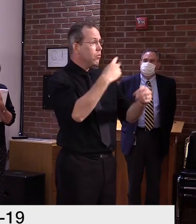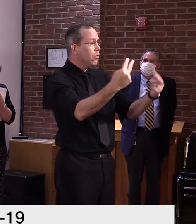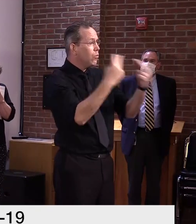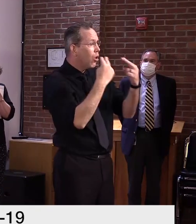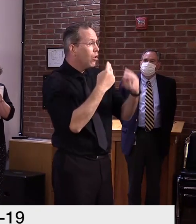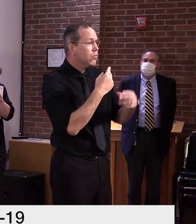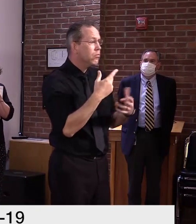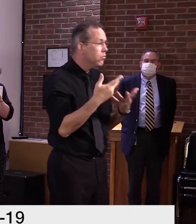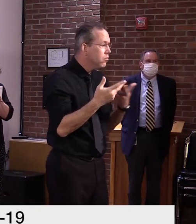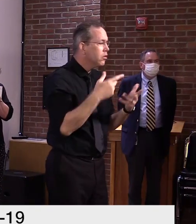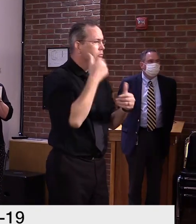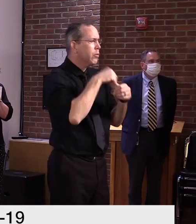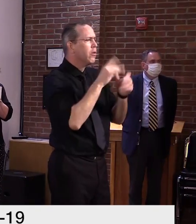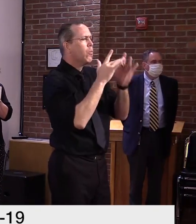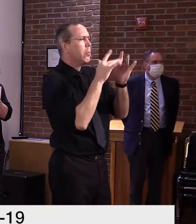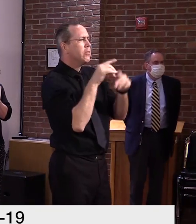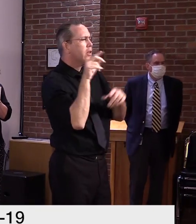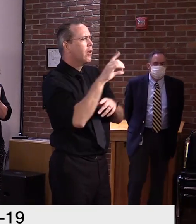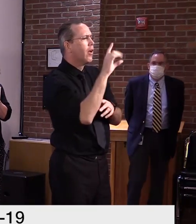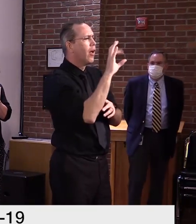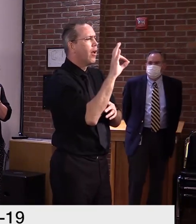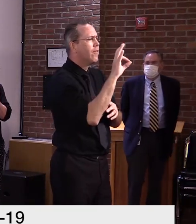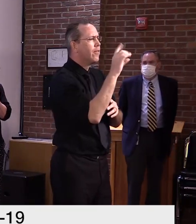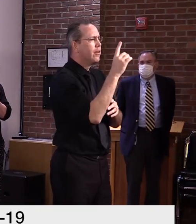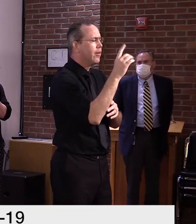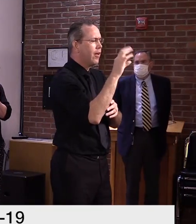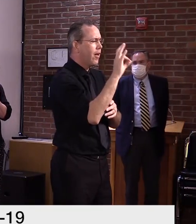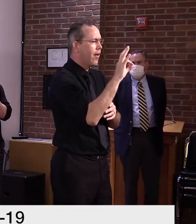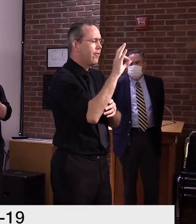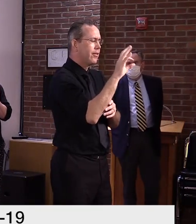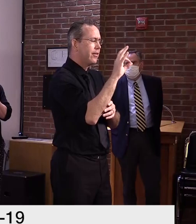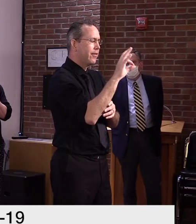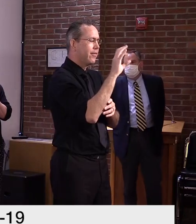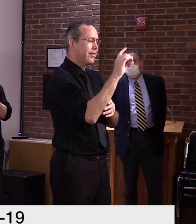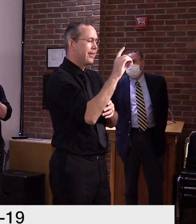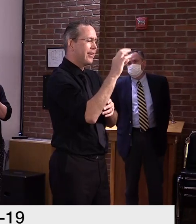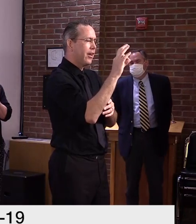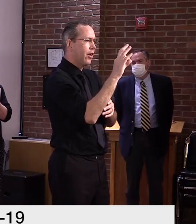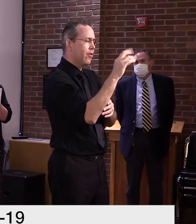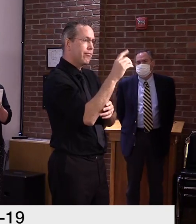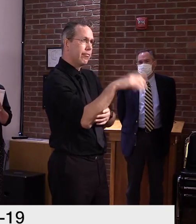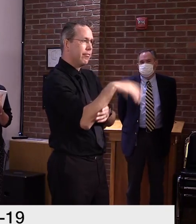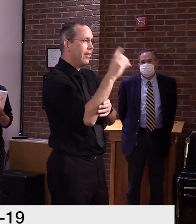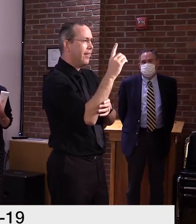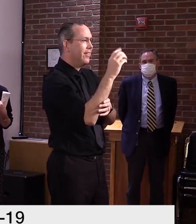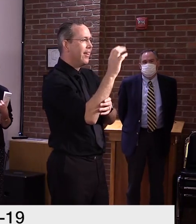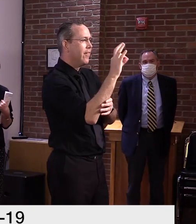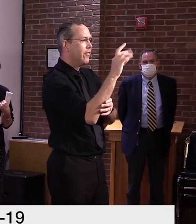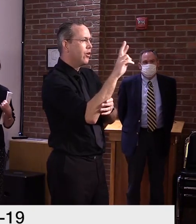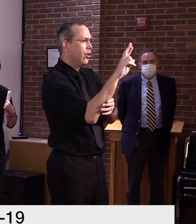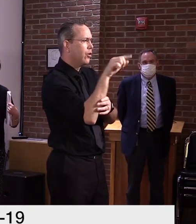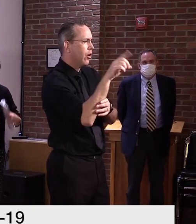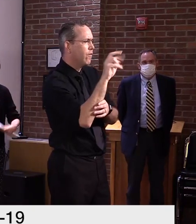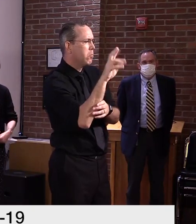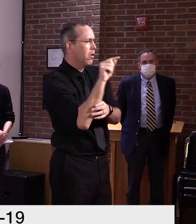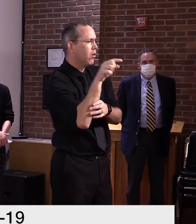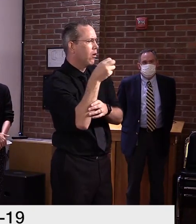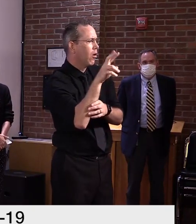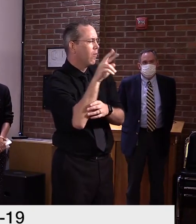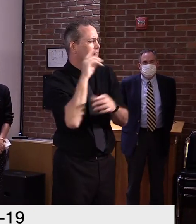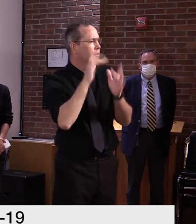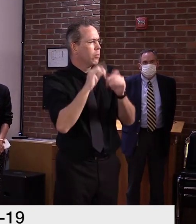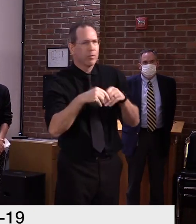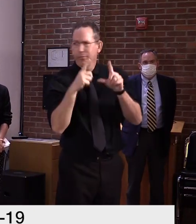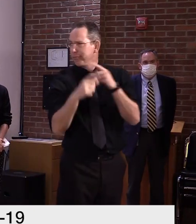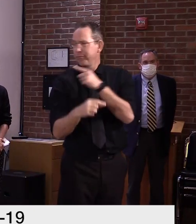available on our department's website, dfr.vermont.gov, along with resources from our modeling partners.